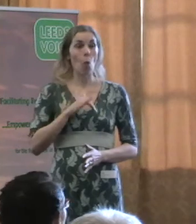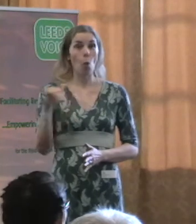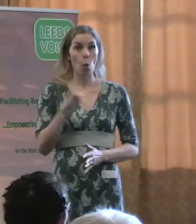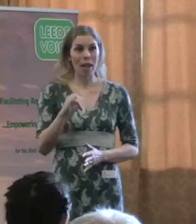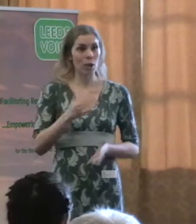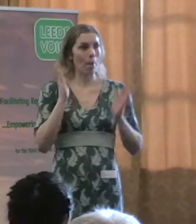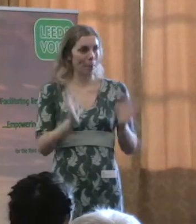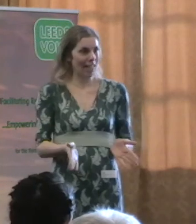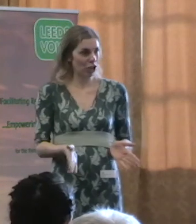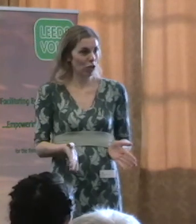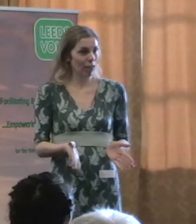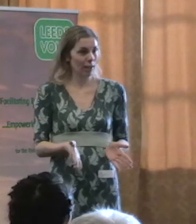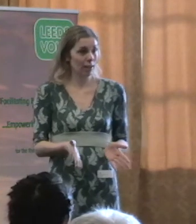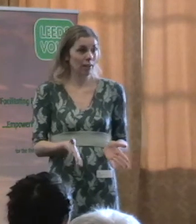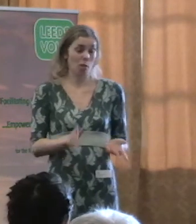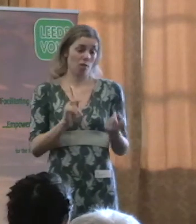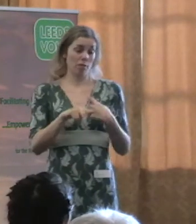on a mandatory basis.